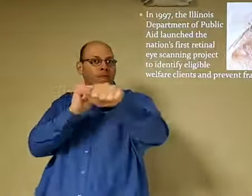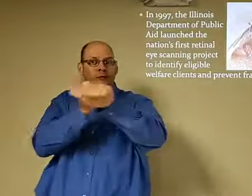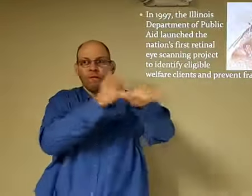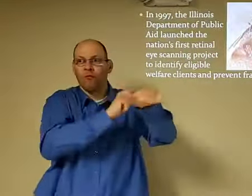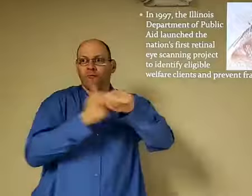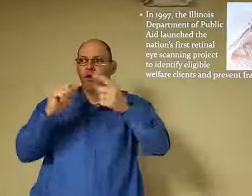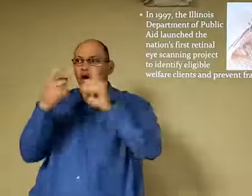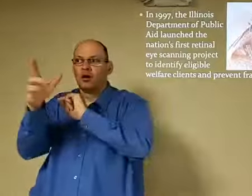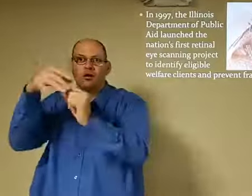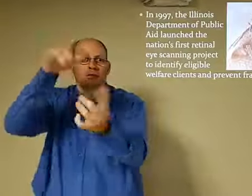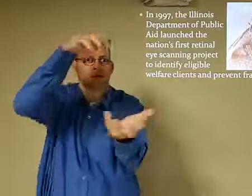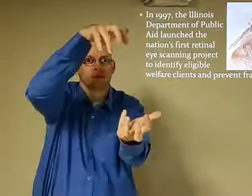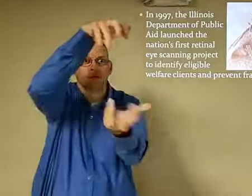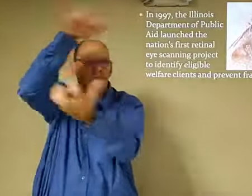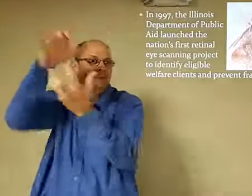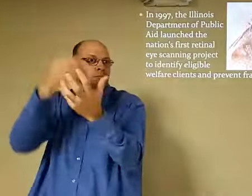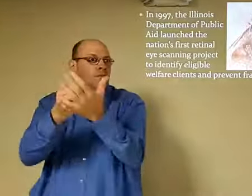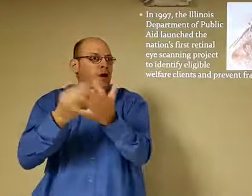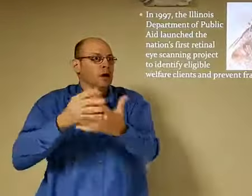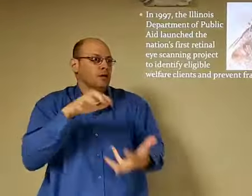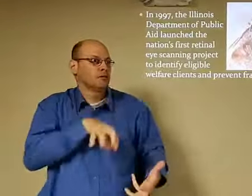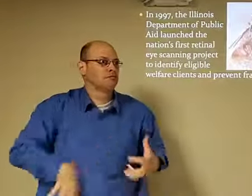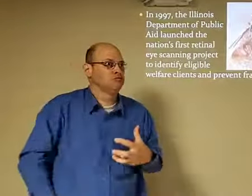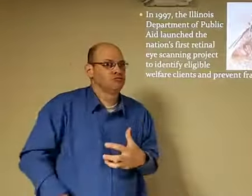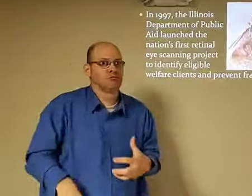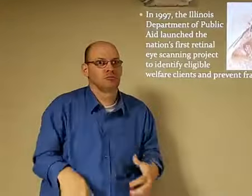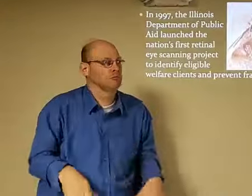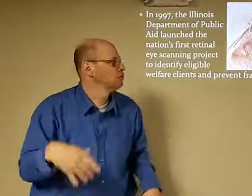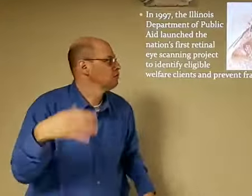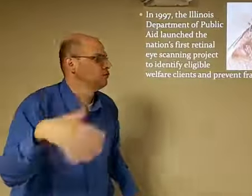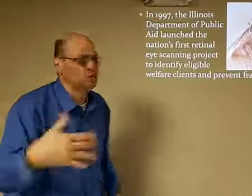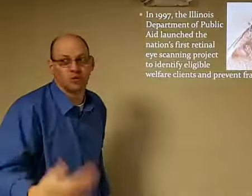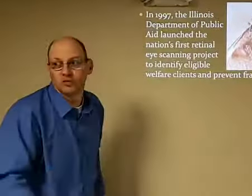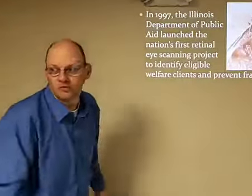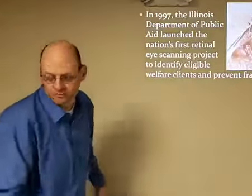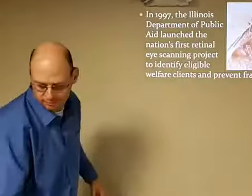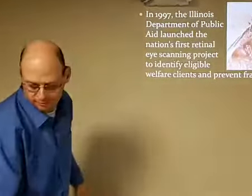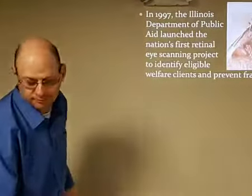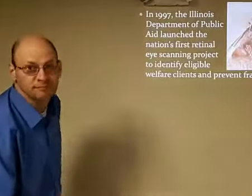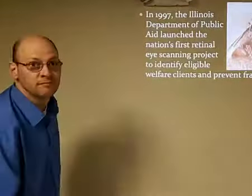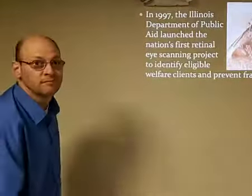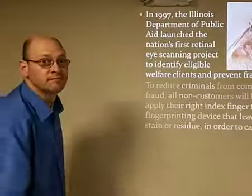stop this, to avoid all this happening. And, you know, people are pocketing money for free.